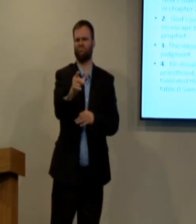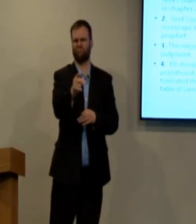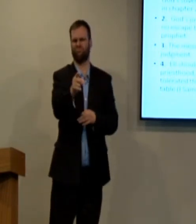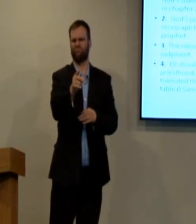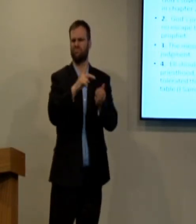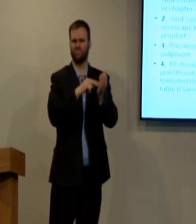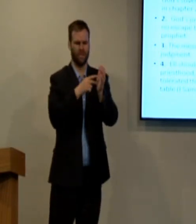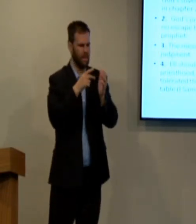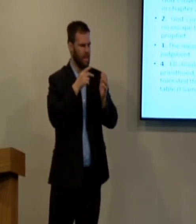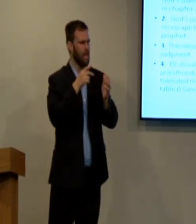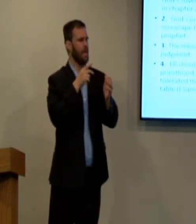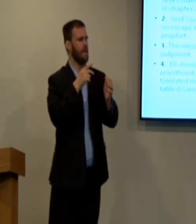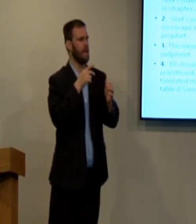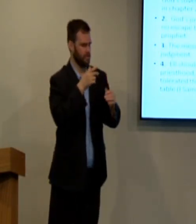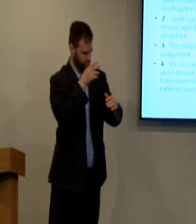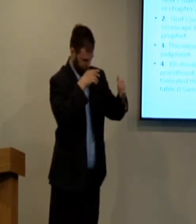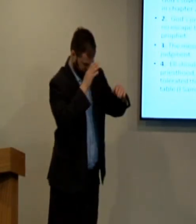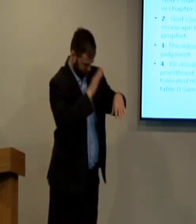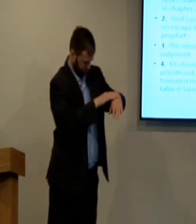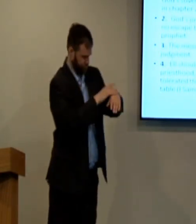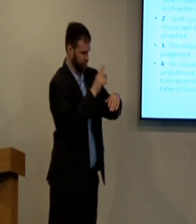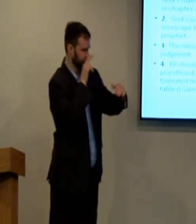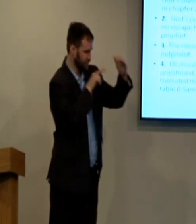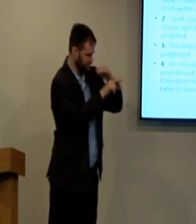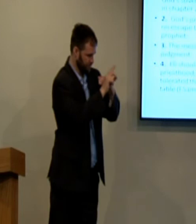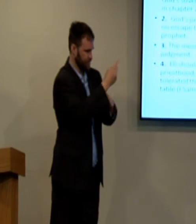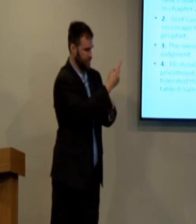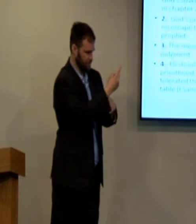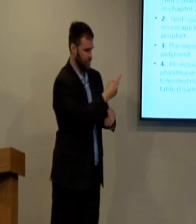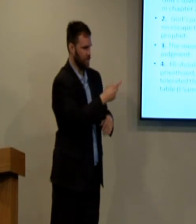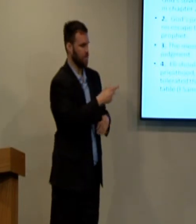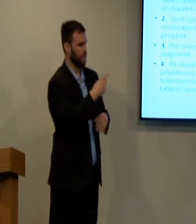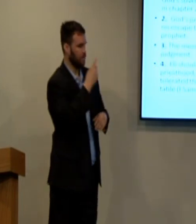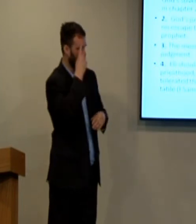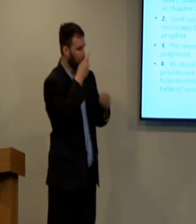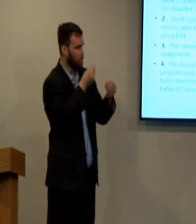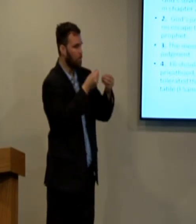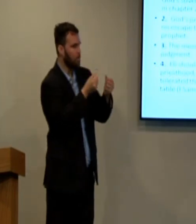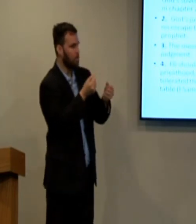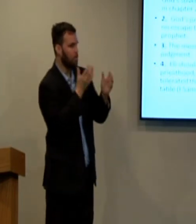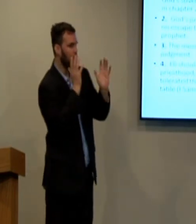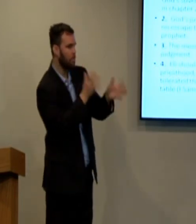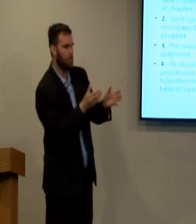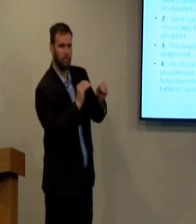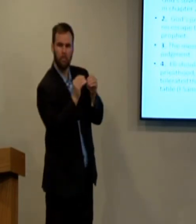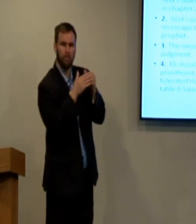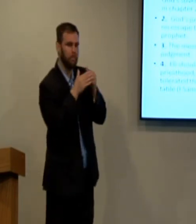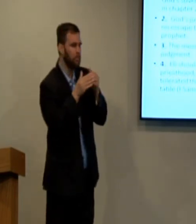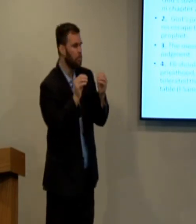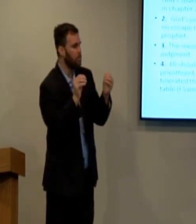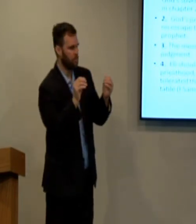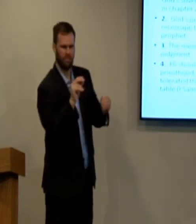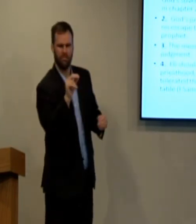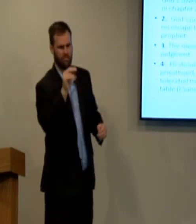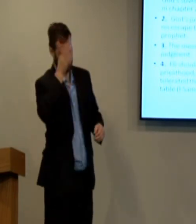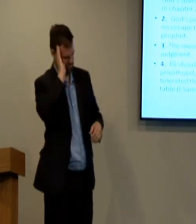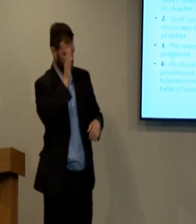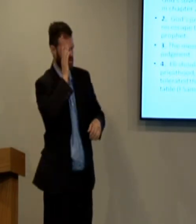God's judgment was certain. The prophet had warned it first. Eli had left it alone.